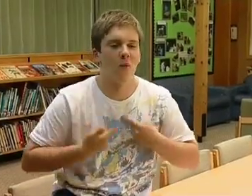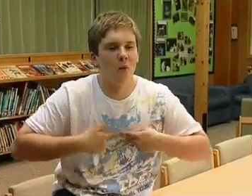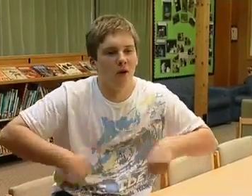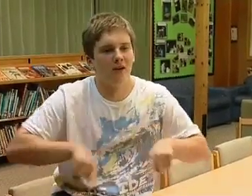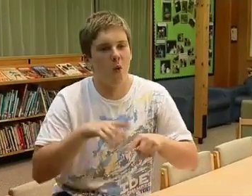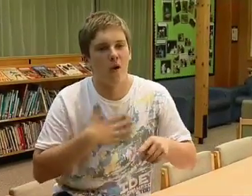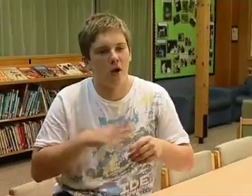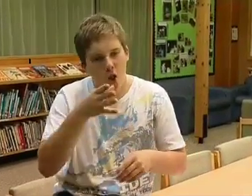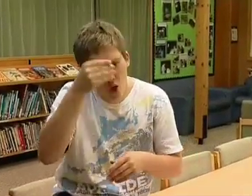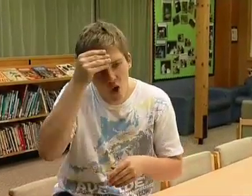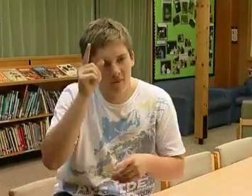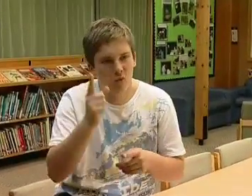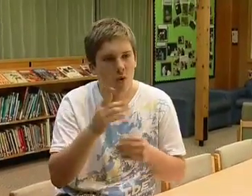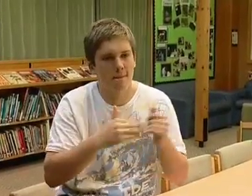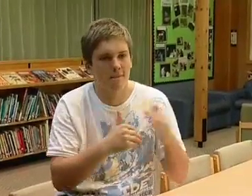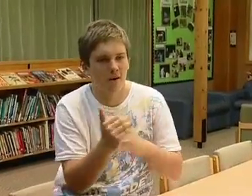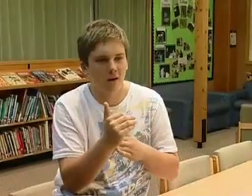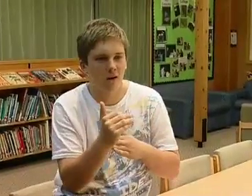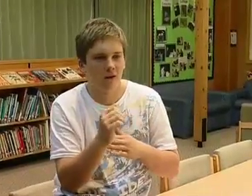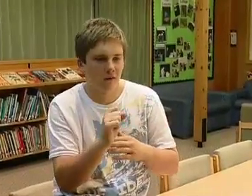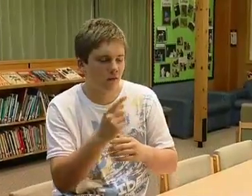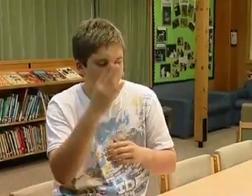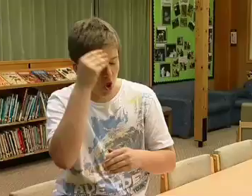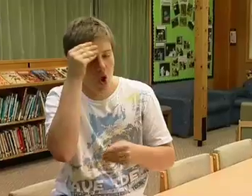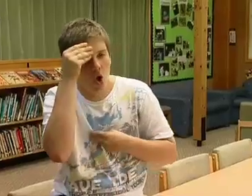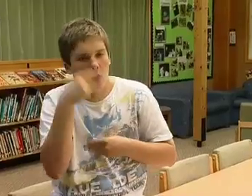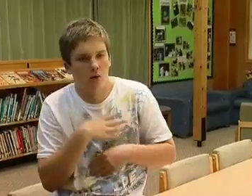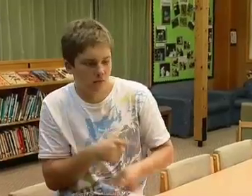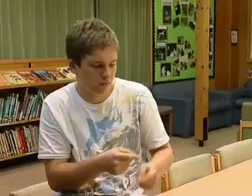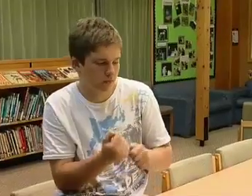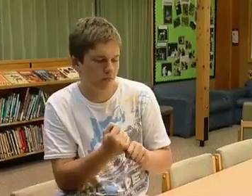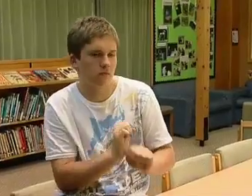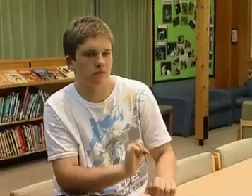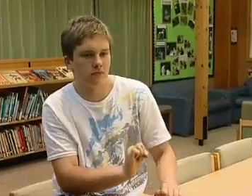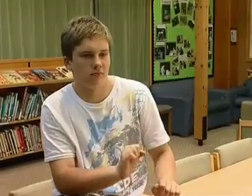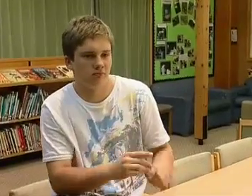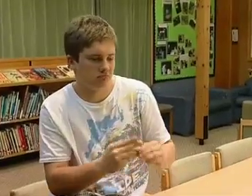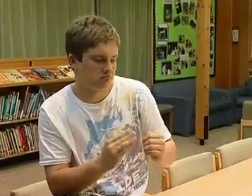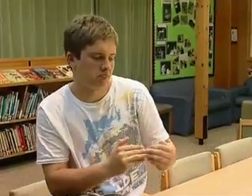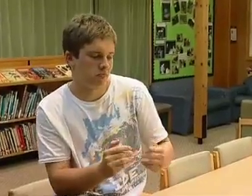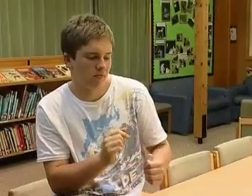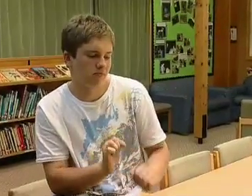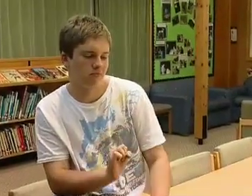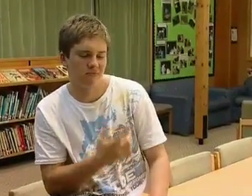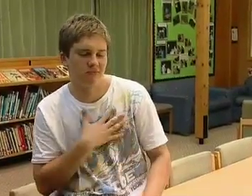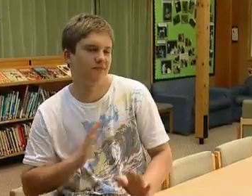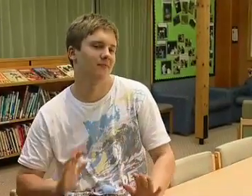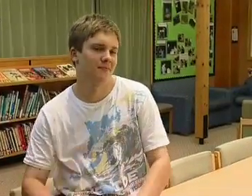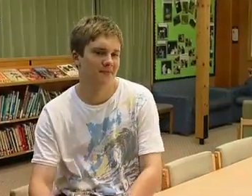We all thought that we wanted to improve the learning environment in our new building. We all wanted that. And here's an idea. This is the